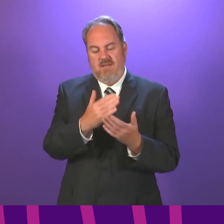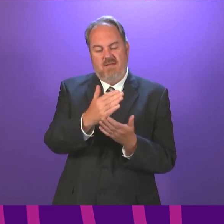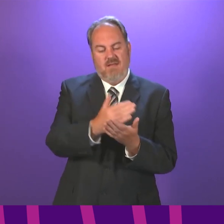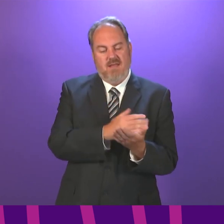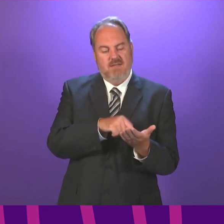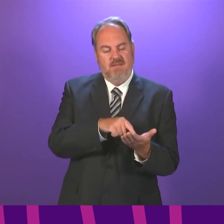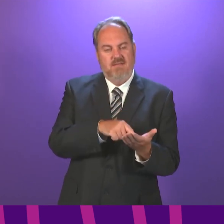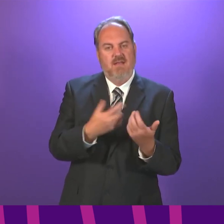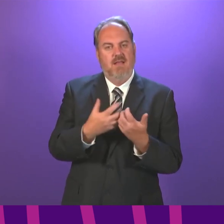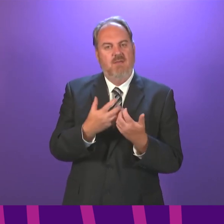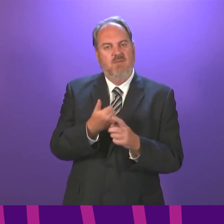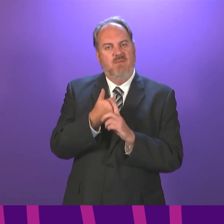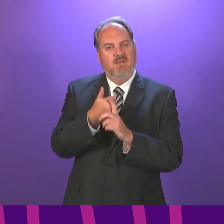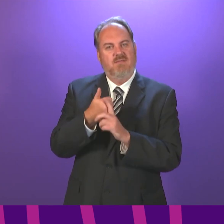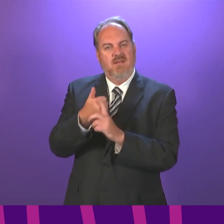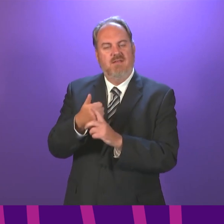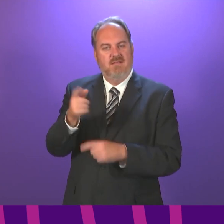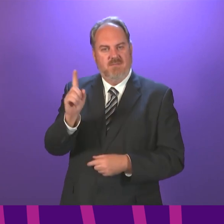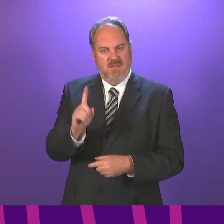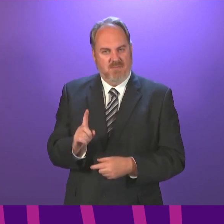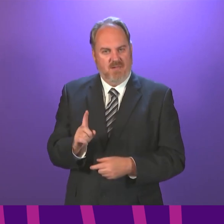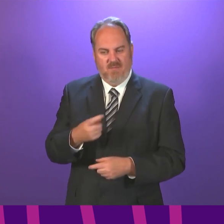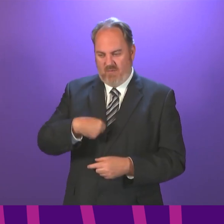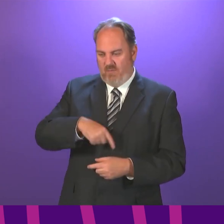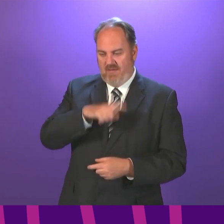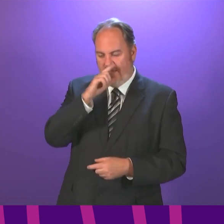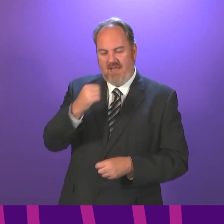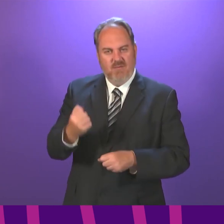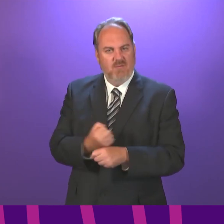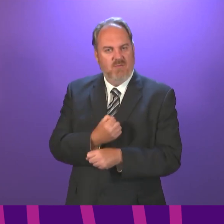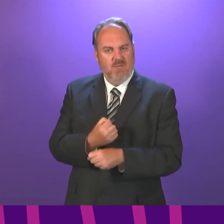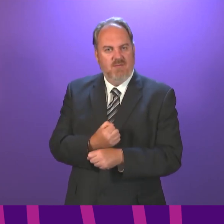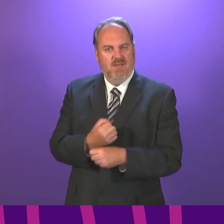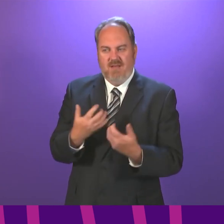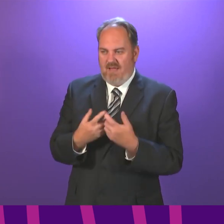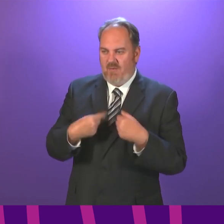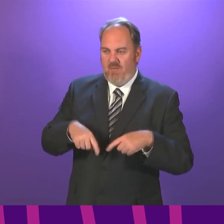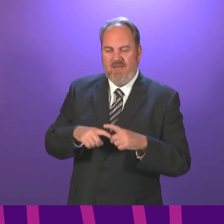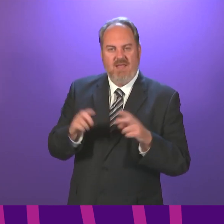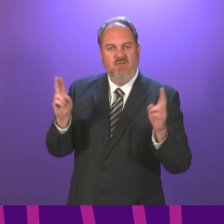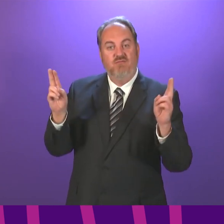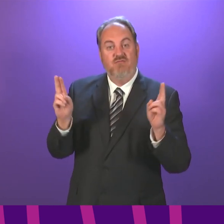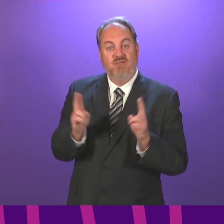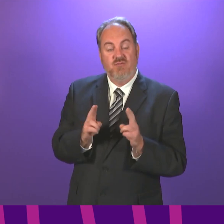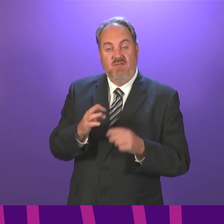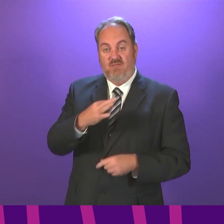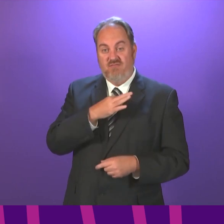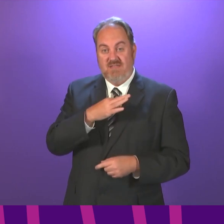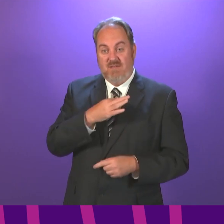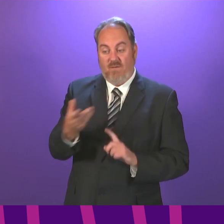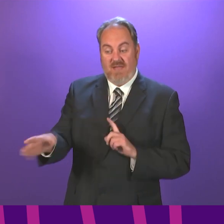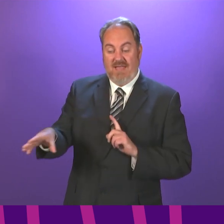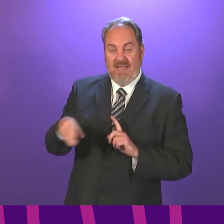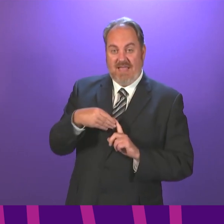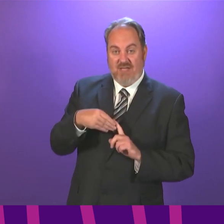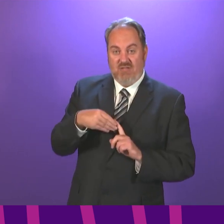advising people of the basic things that we can all do and all should still do to try to minimise the risk of transmission. I have set out why